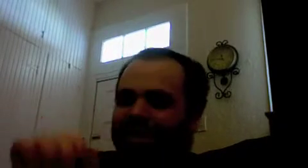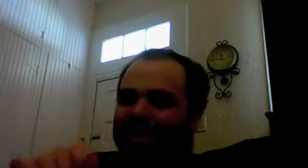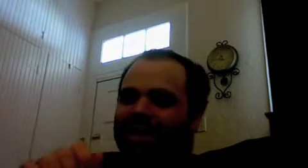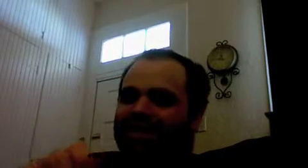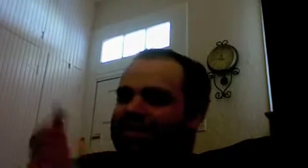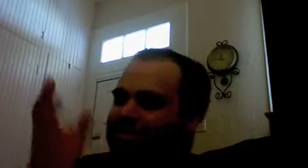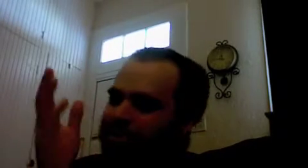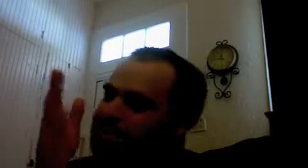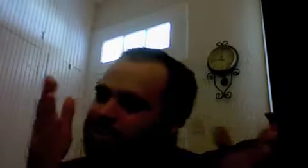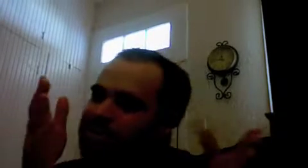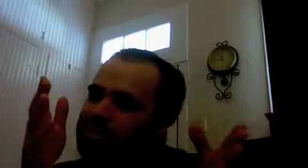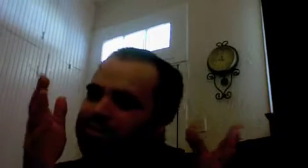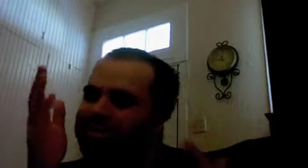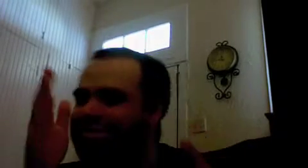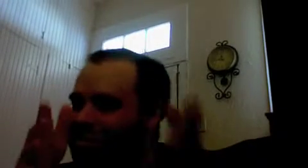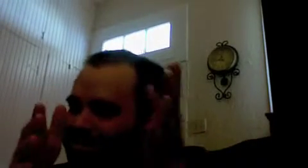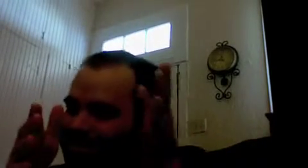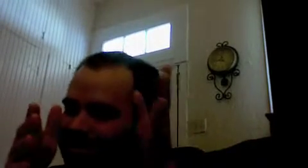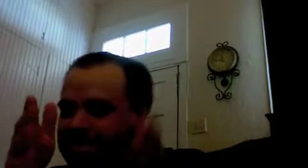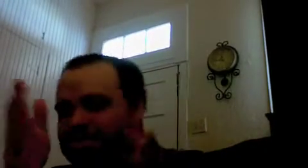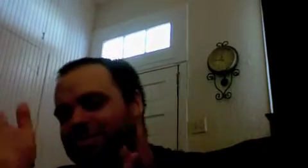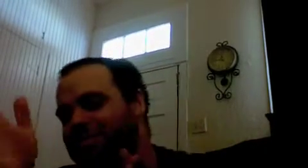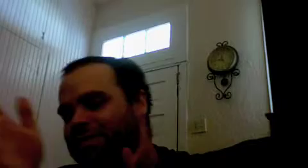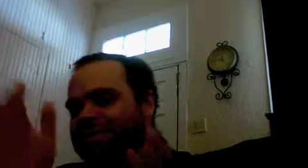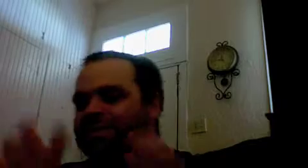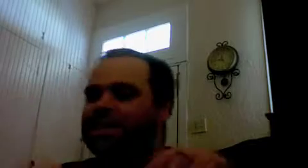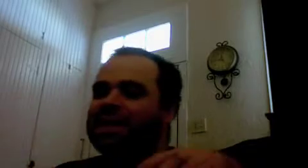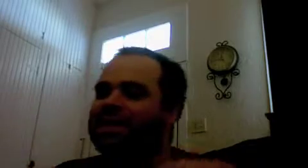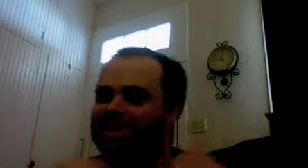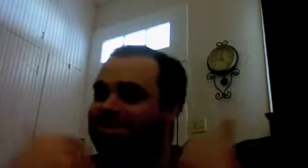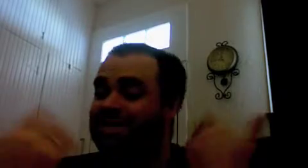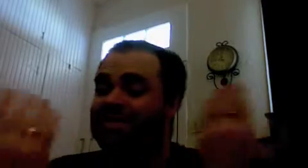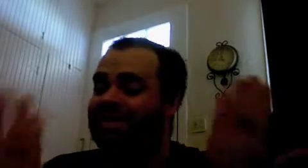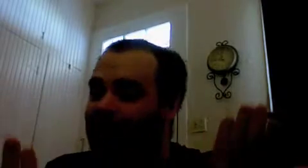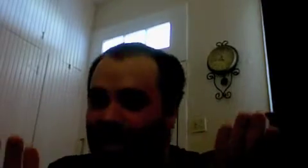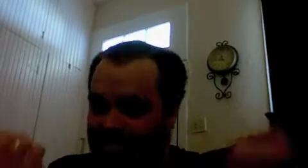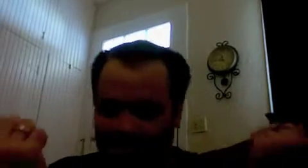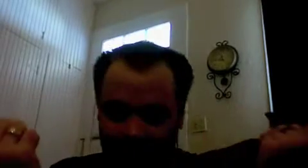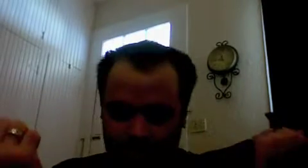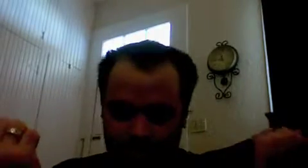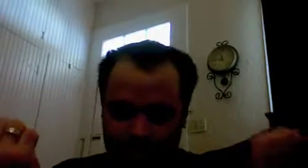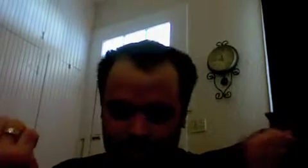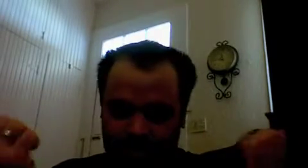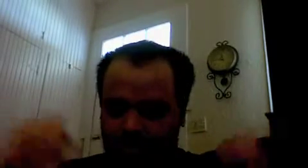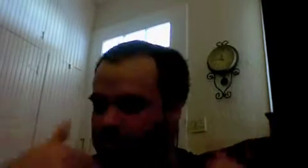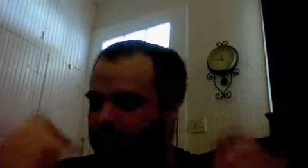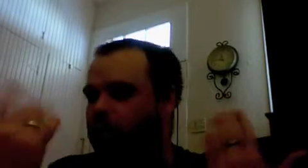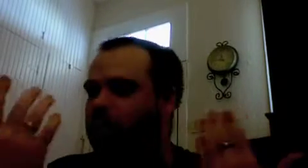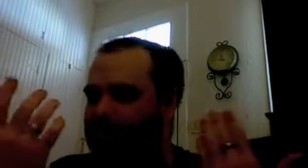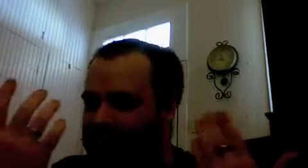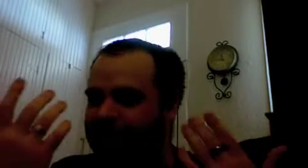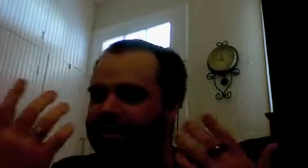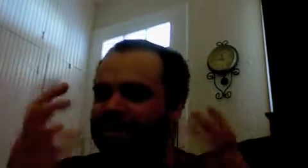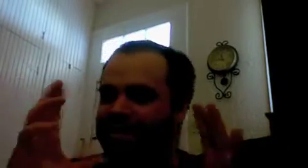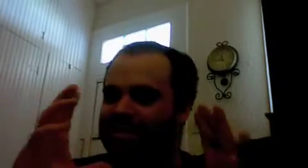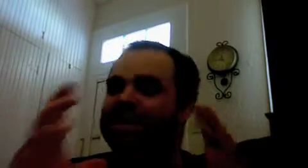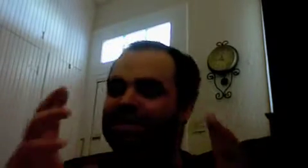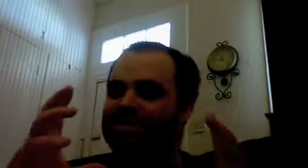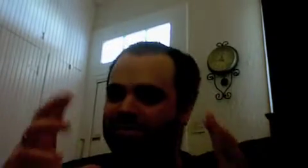dialectic typically people will say thesis antithesis synthesis that's not what Hegelian dialectic is